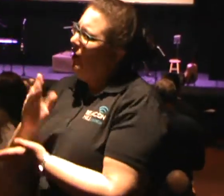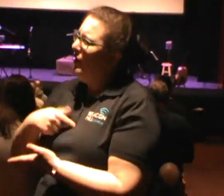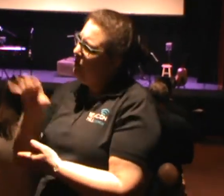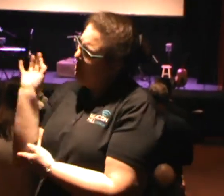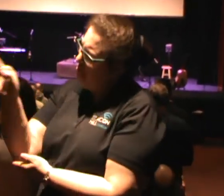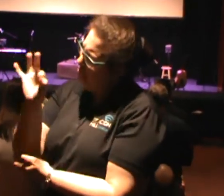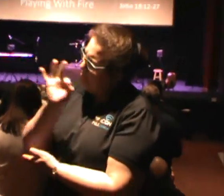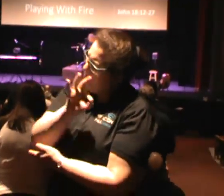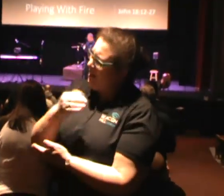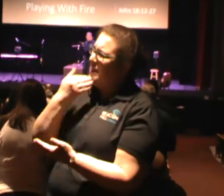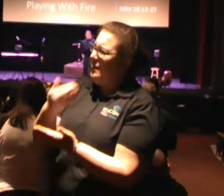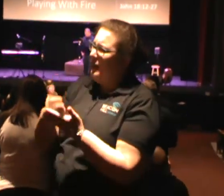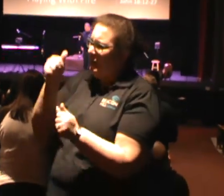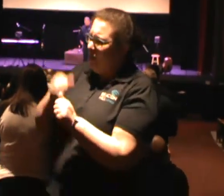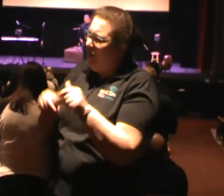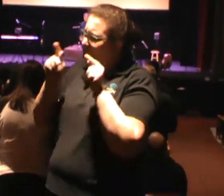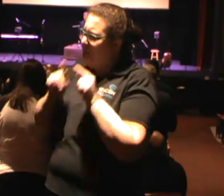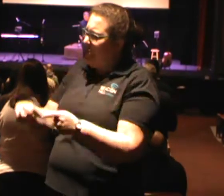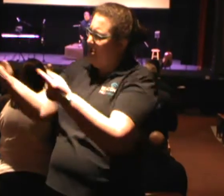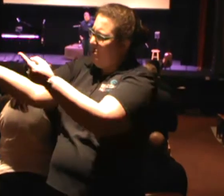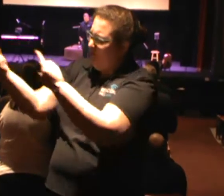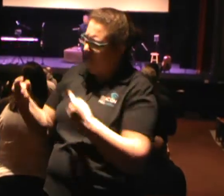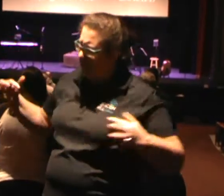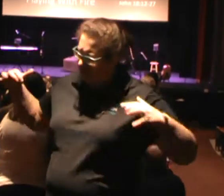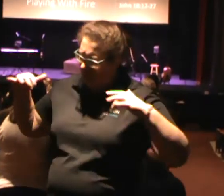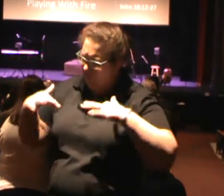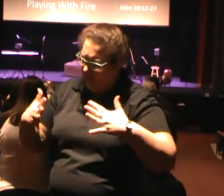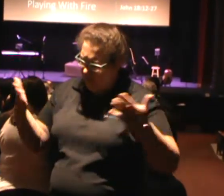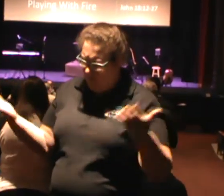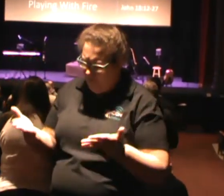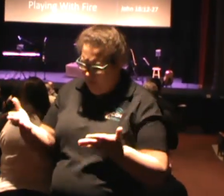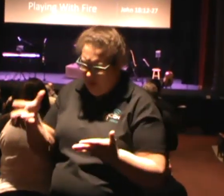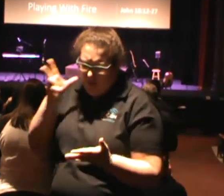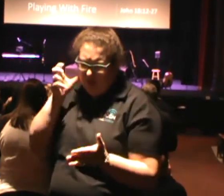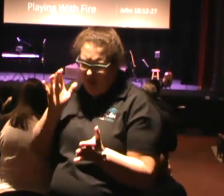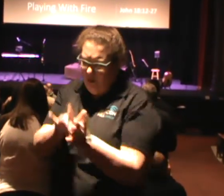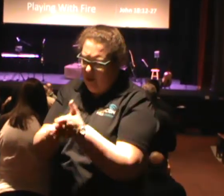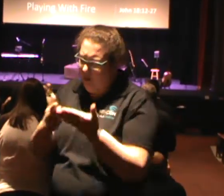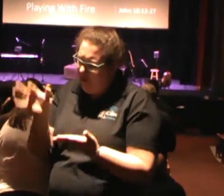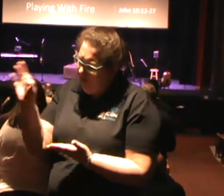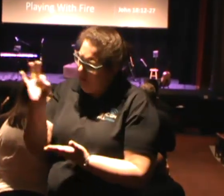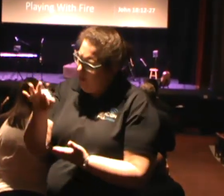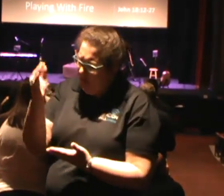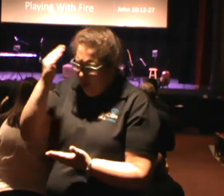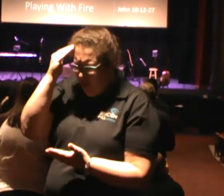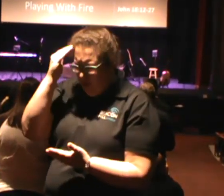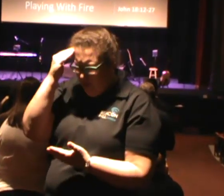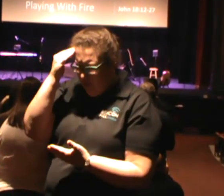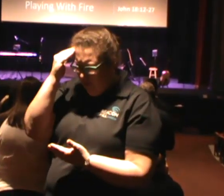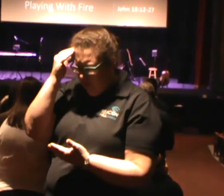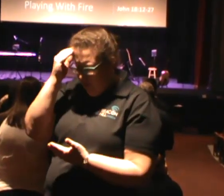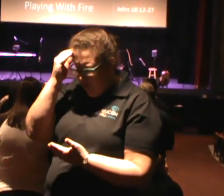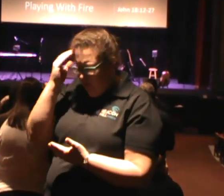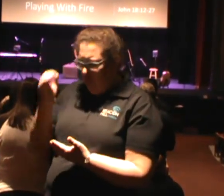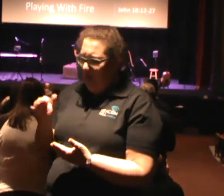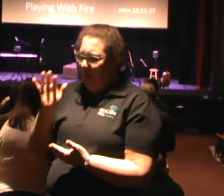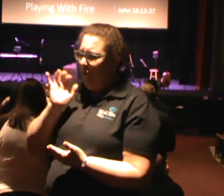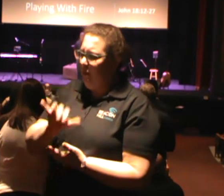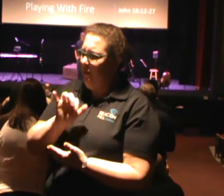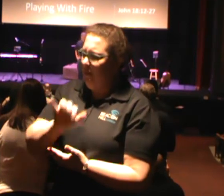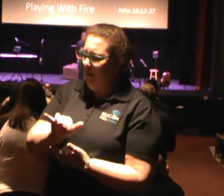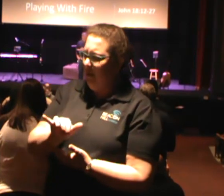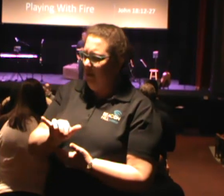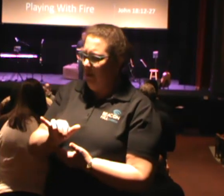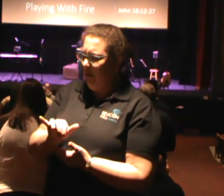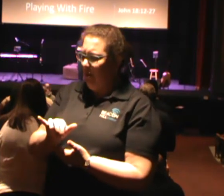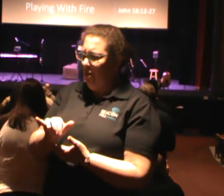brought here today to be able to hear the word preached. And Lord, I know that your word will not return void. So Lord, I pray that